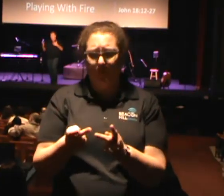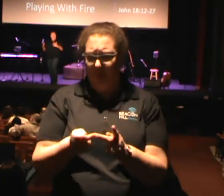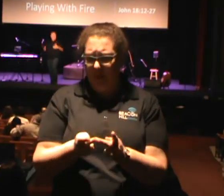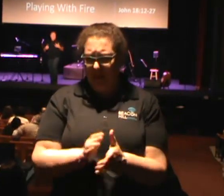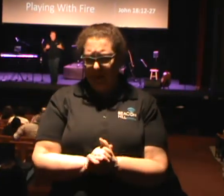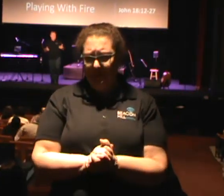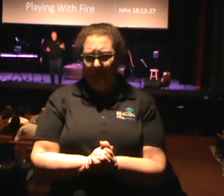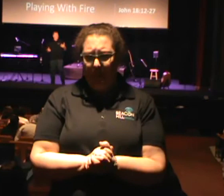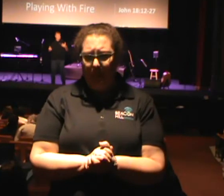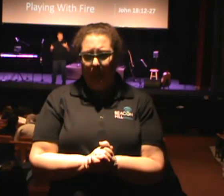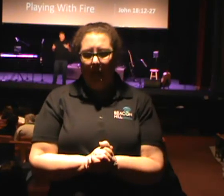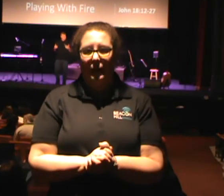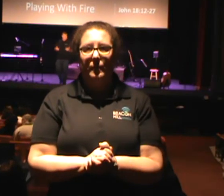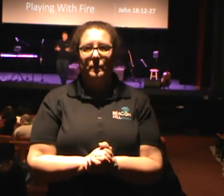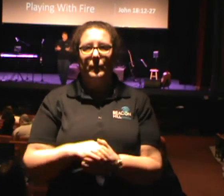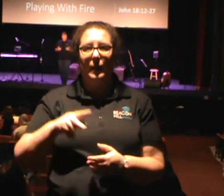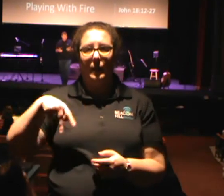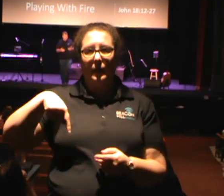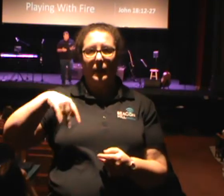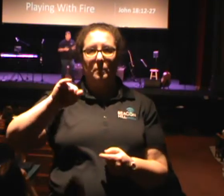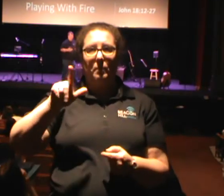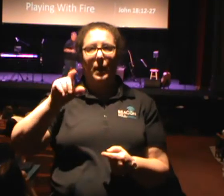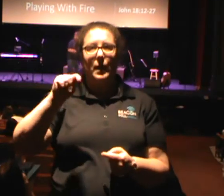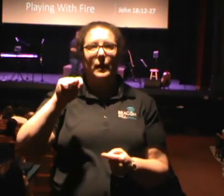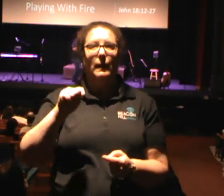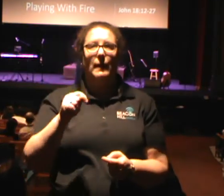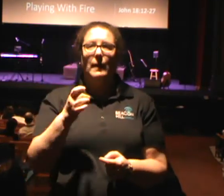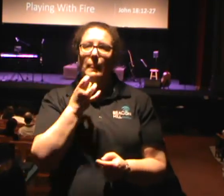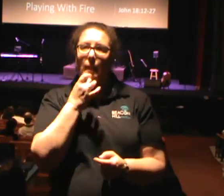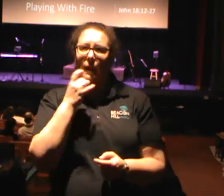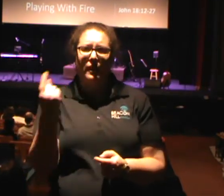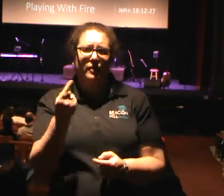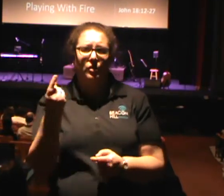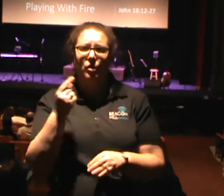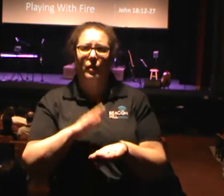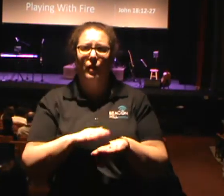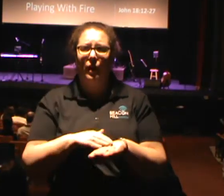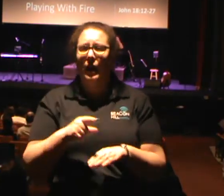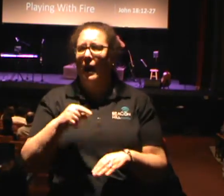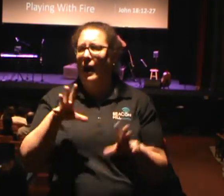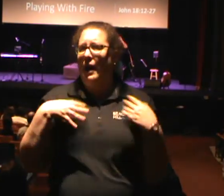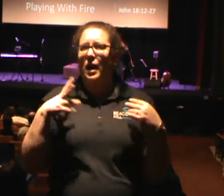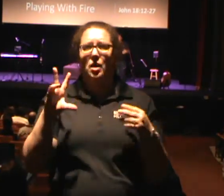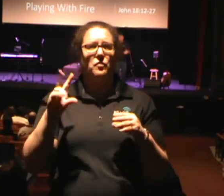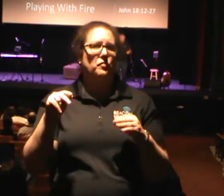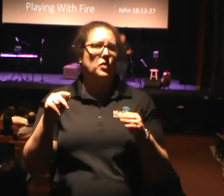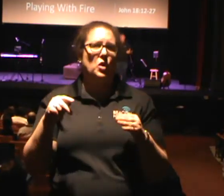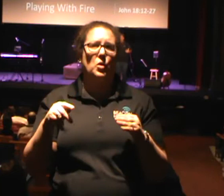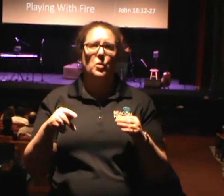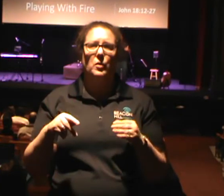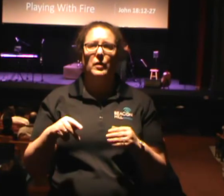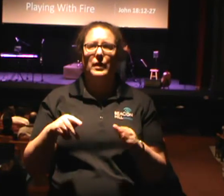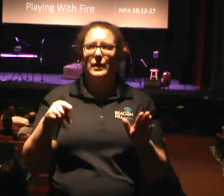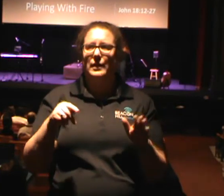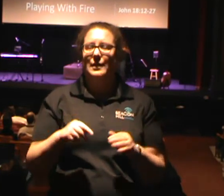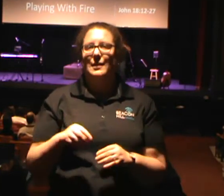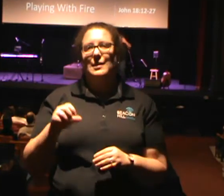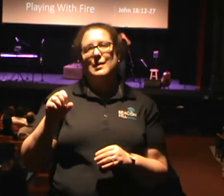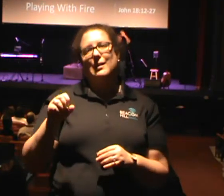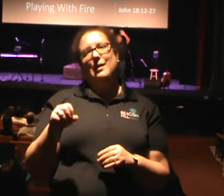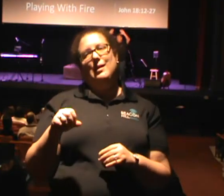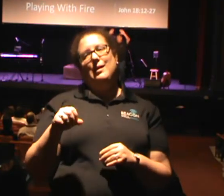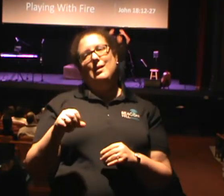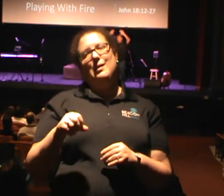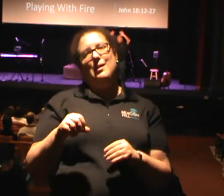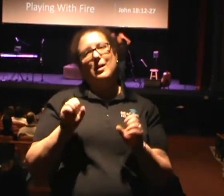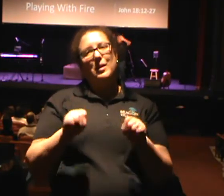always on. I don't know if it's supposed to be always on or not. I just have no skills whatsoever. So it stays on at our house. And